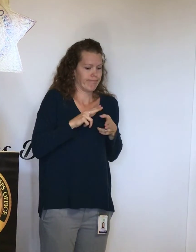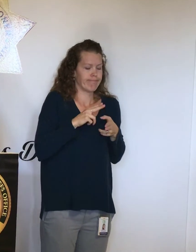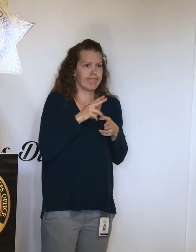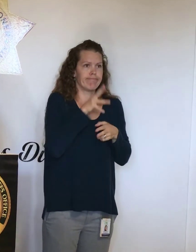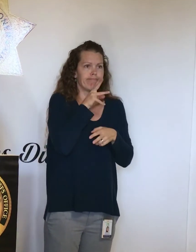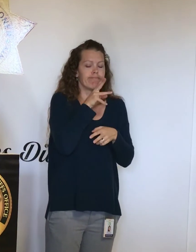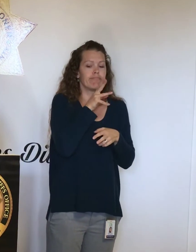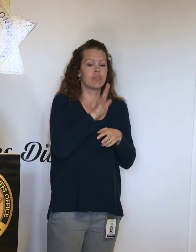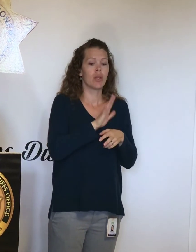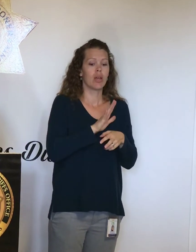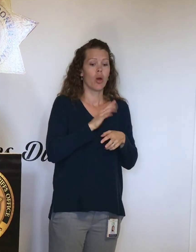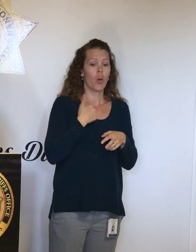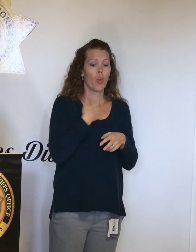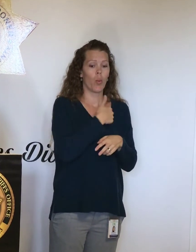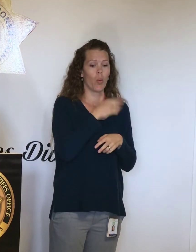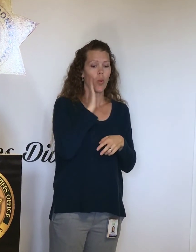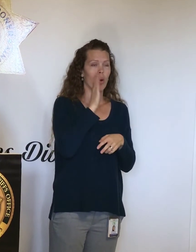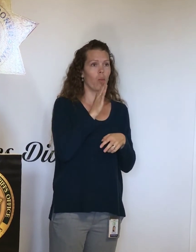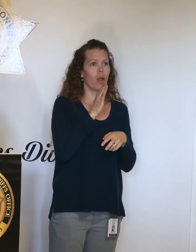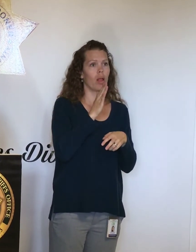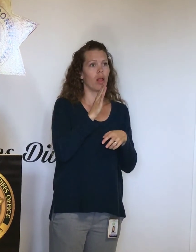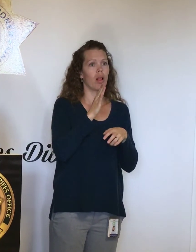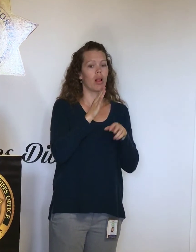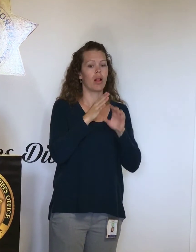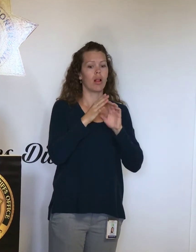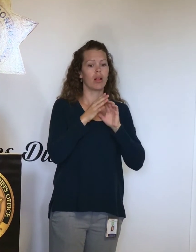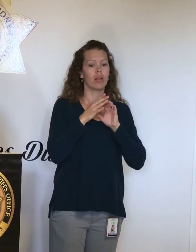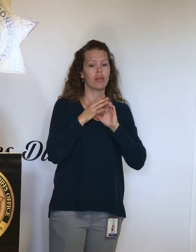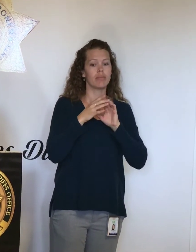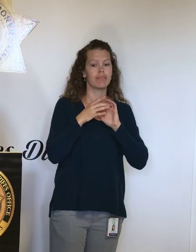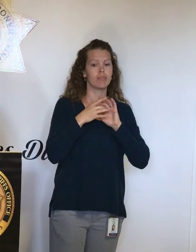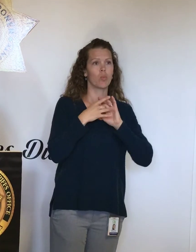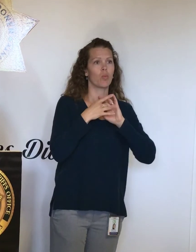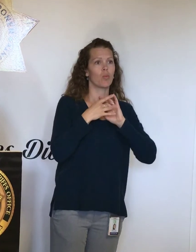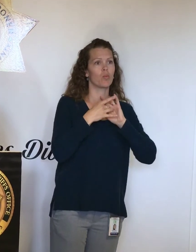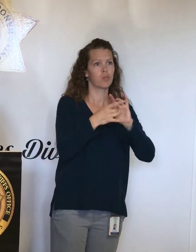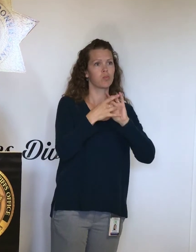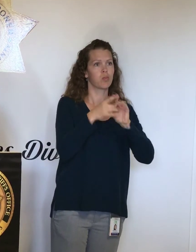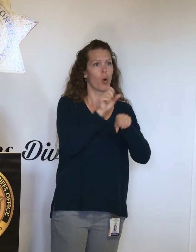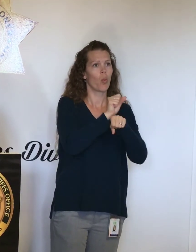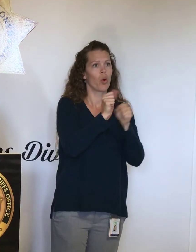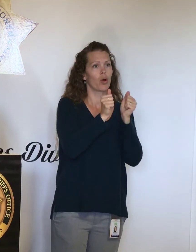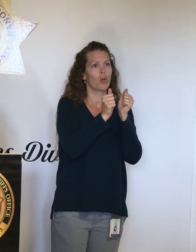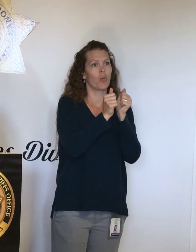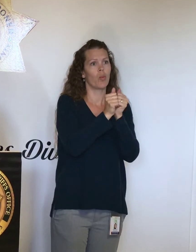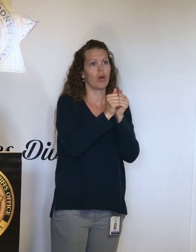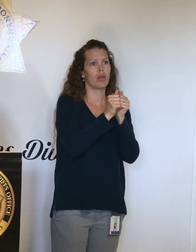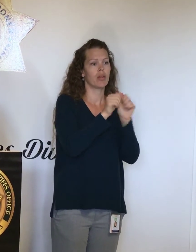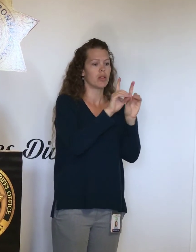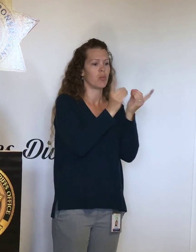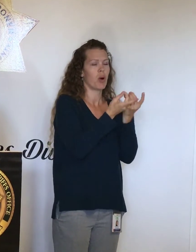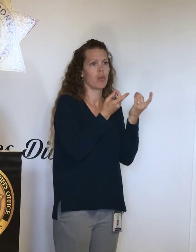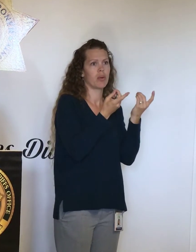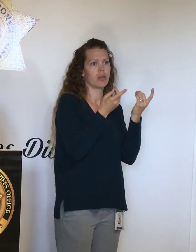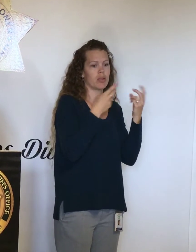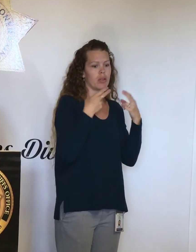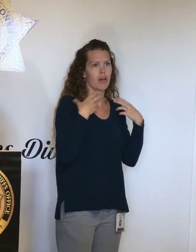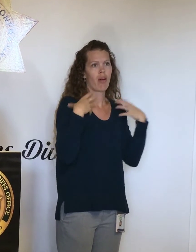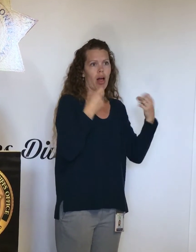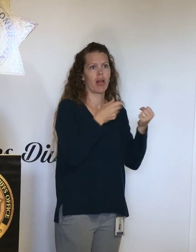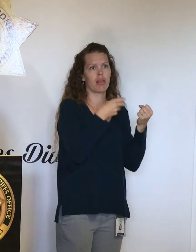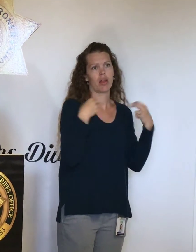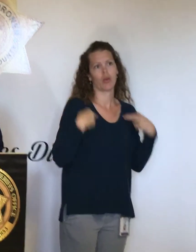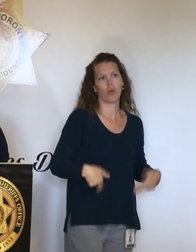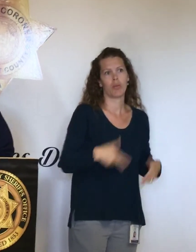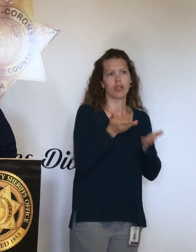mentioned, we are going to be opening, in cooperation with the Department of Health and Human Services, an interim charging station at our fire department